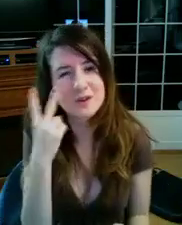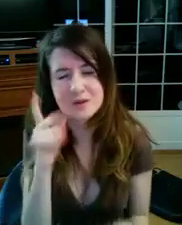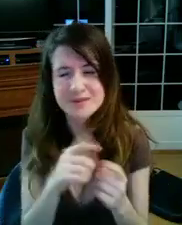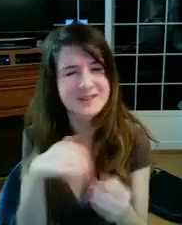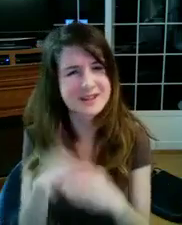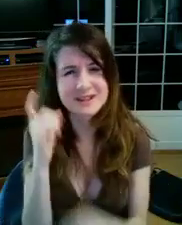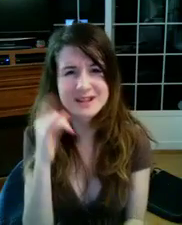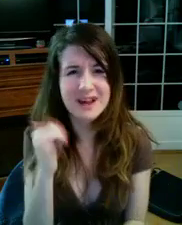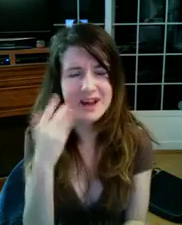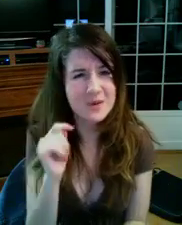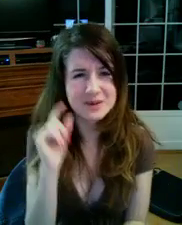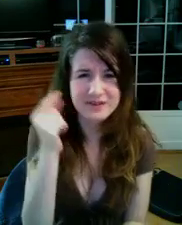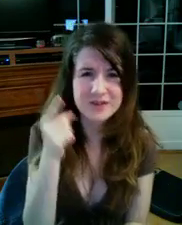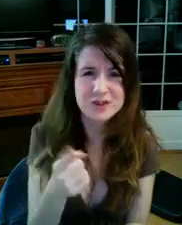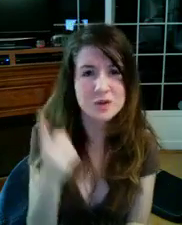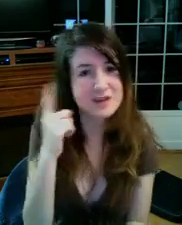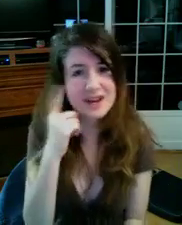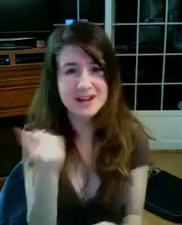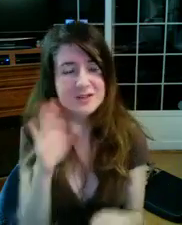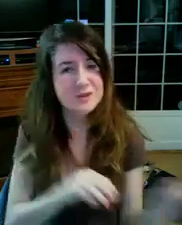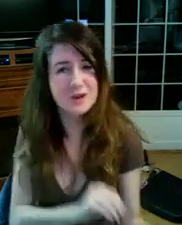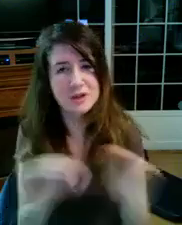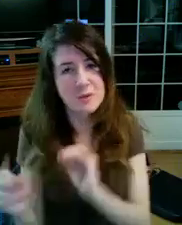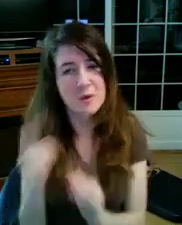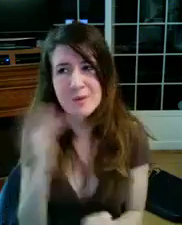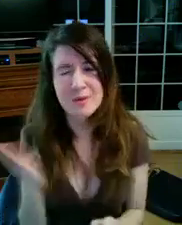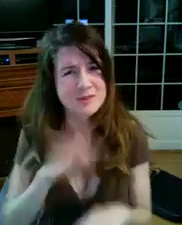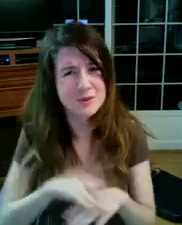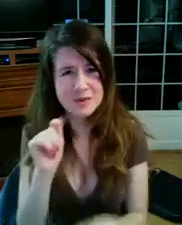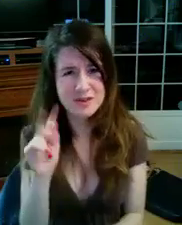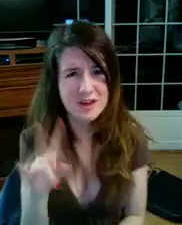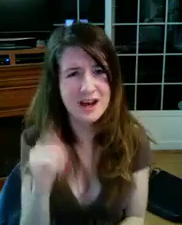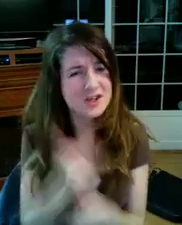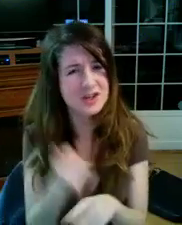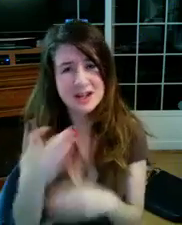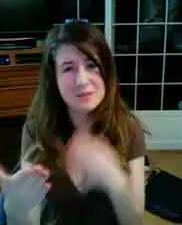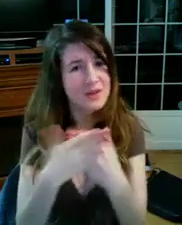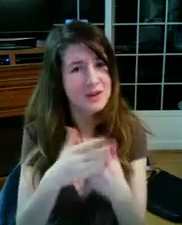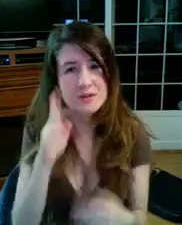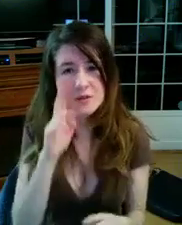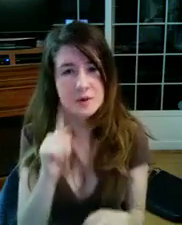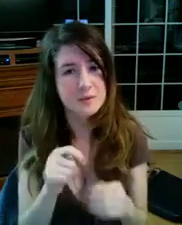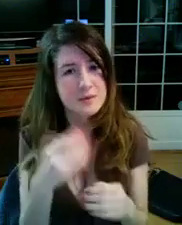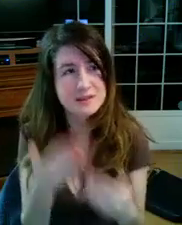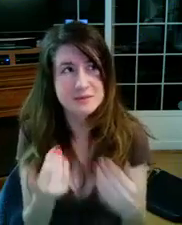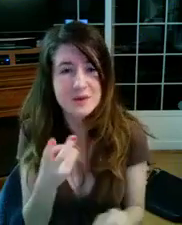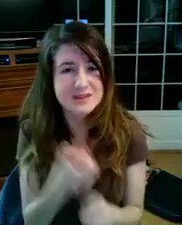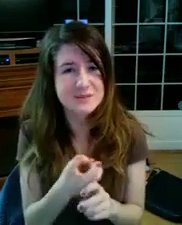looking puzzled in the days, I know it's confusing you, daddy's always on the move, mama's always on the news, I try to keep you sheltered from it, but somehow it seems,